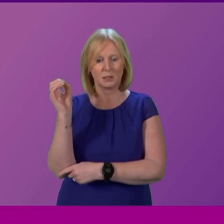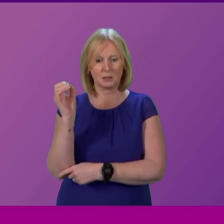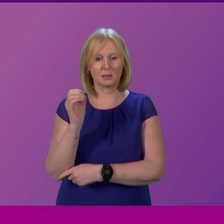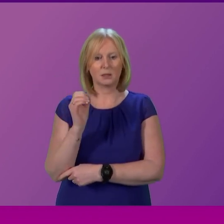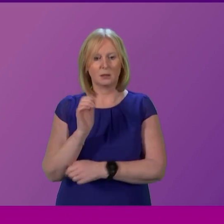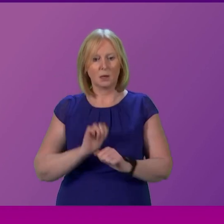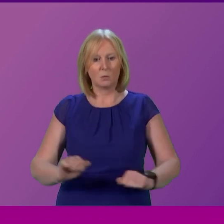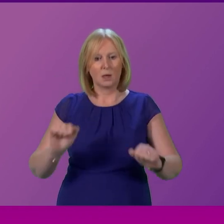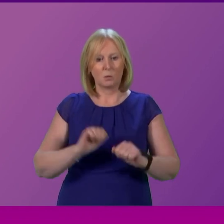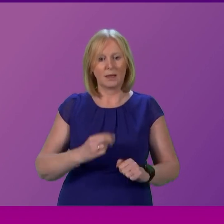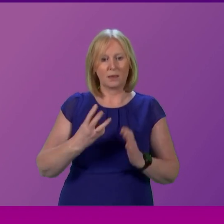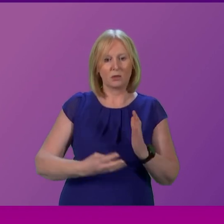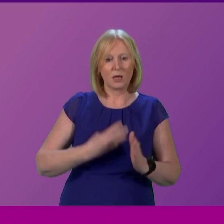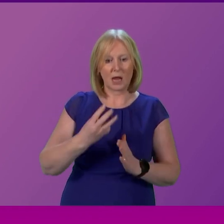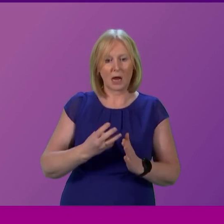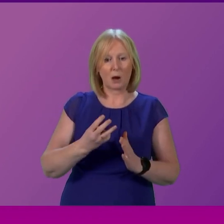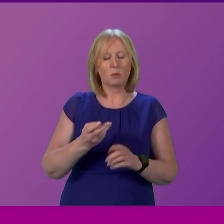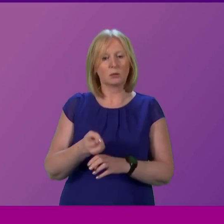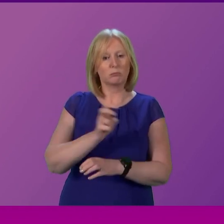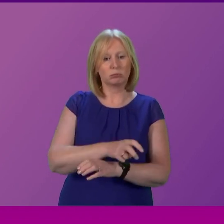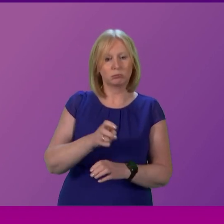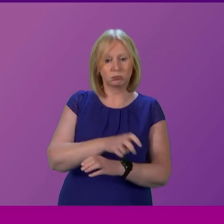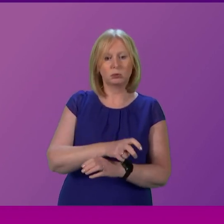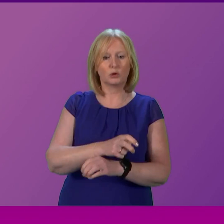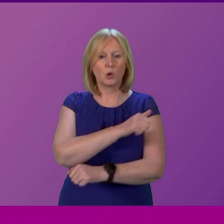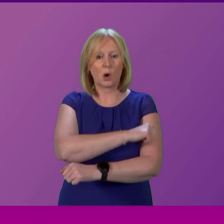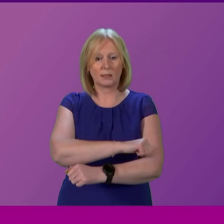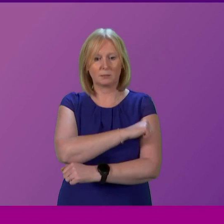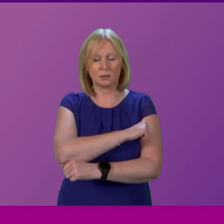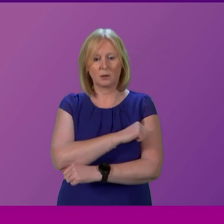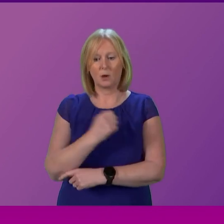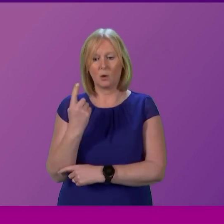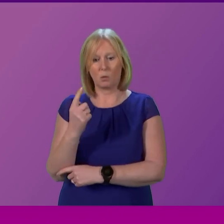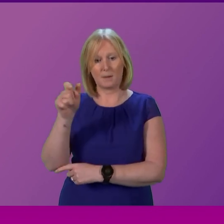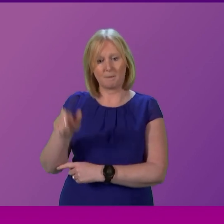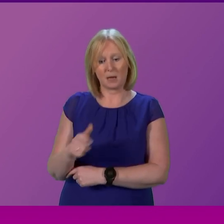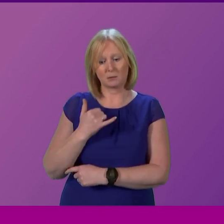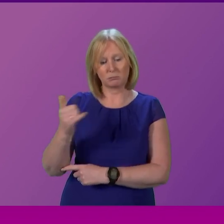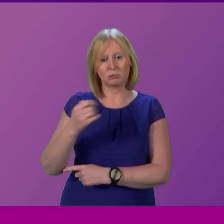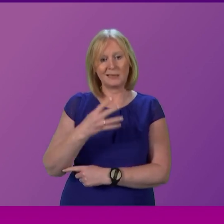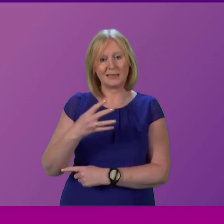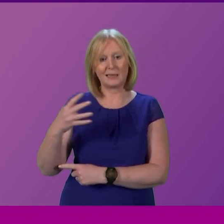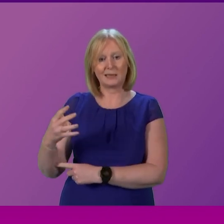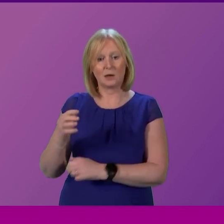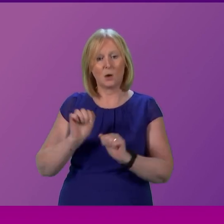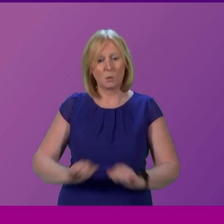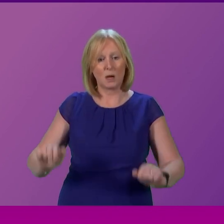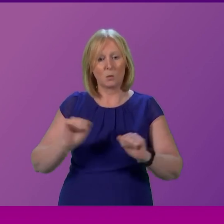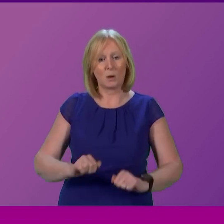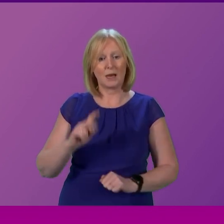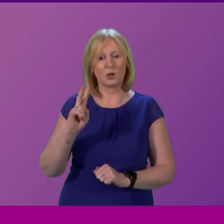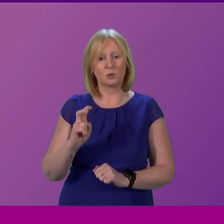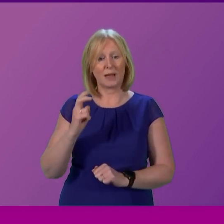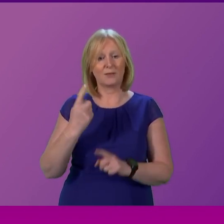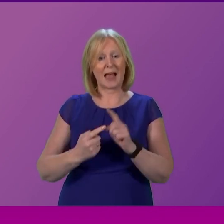offloaded into A&E departments I also had one constituent who called 999 and waited for 12 and a half hours for an ambulance crew to